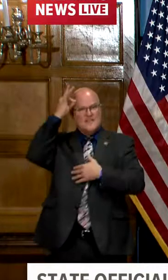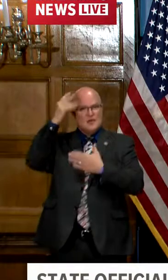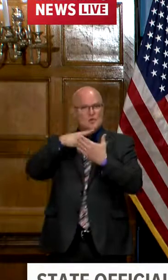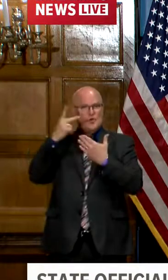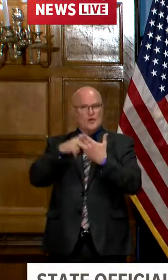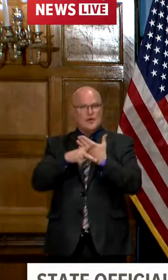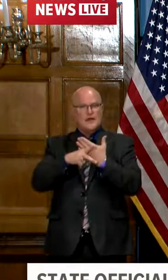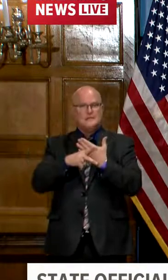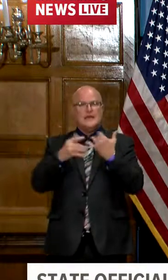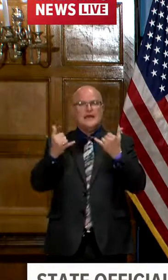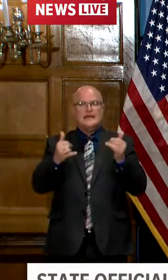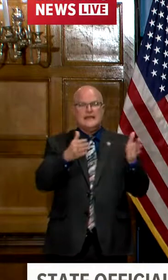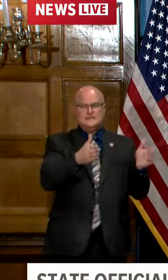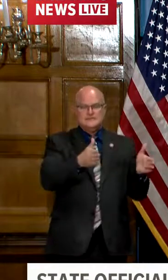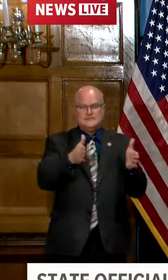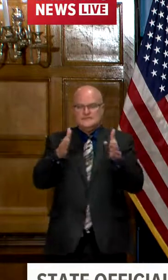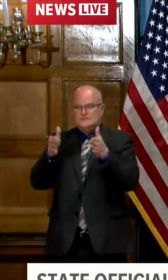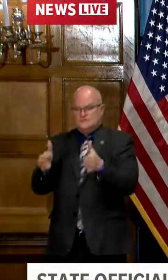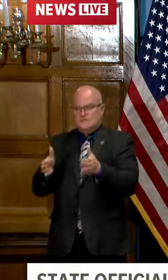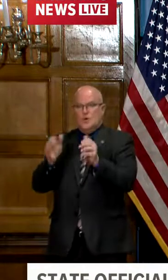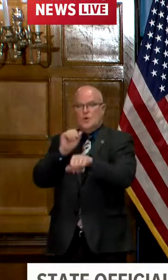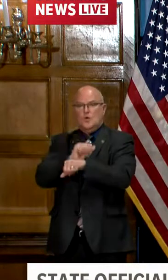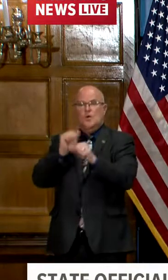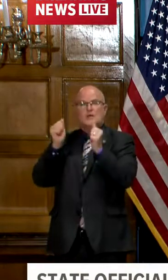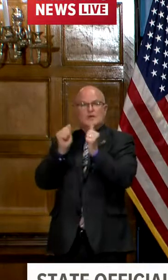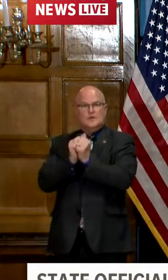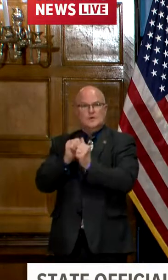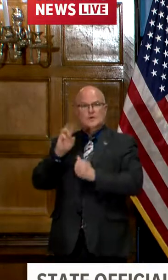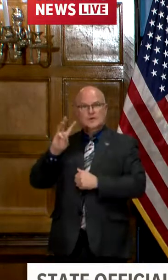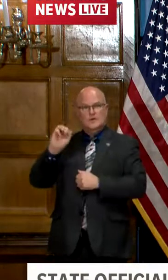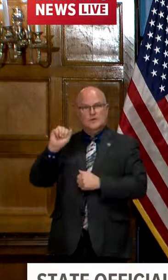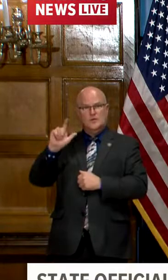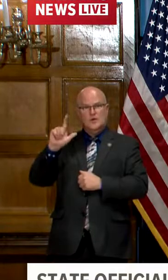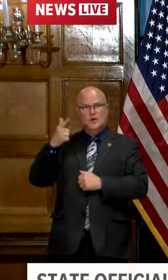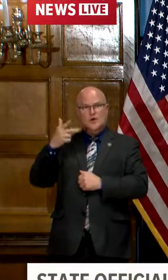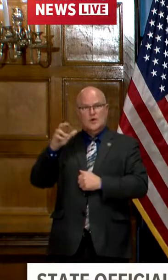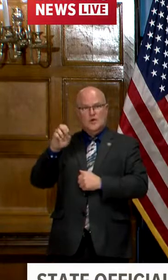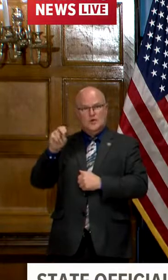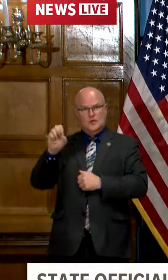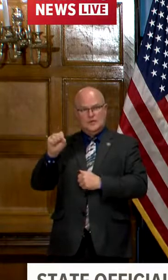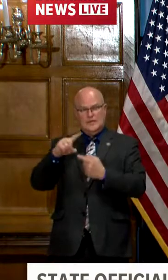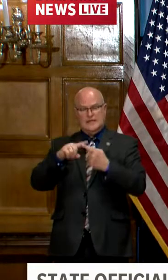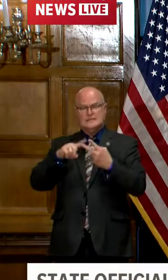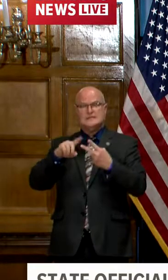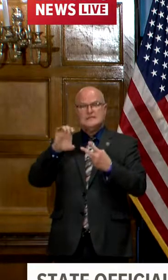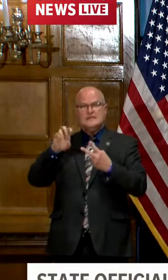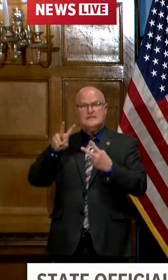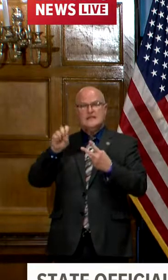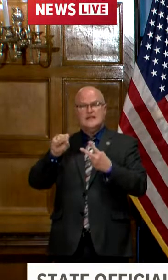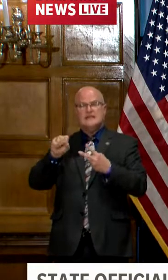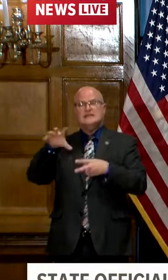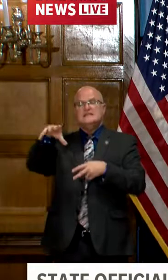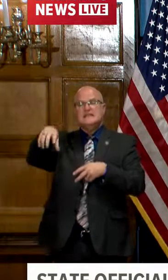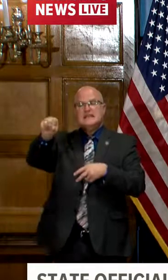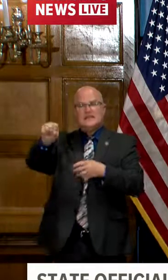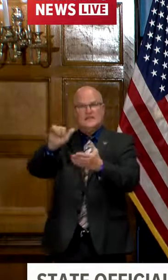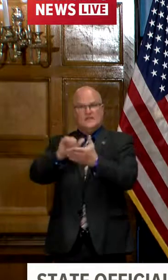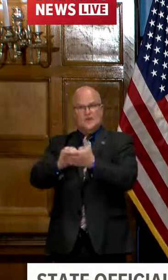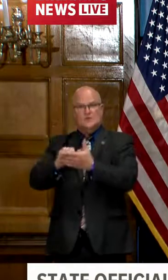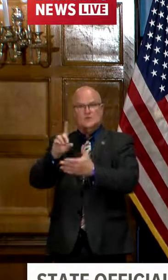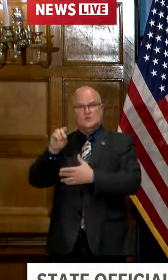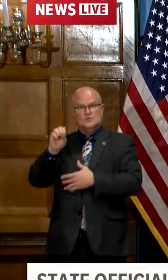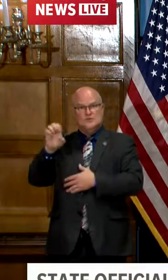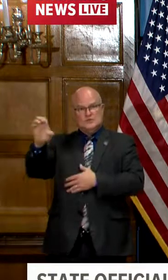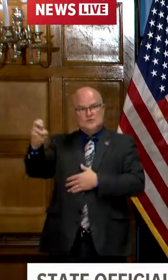and we're currently working with our two partners walgreens and cvs to reclaim those doses and we hope to within the next week or